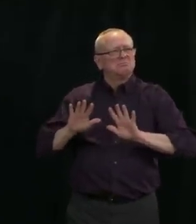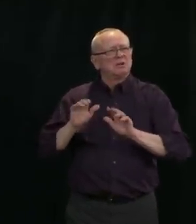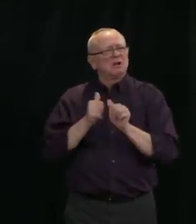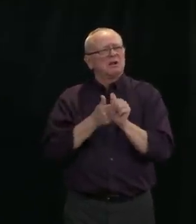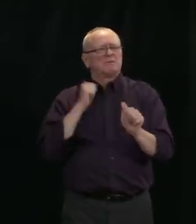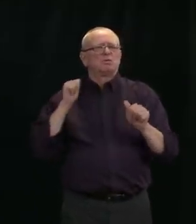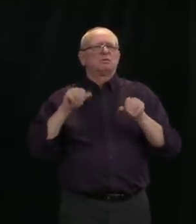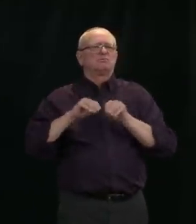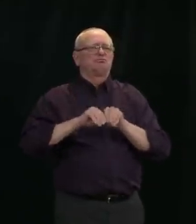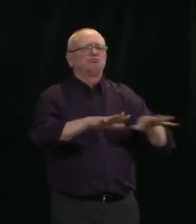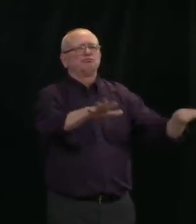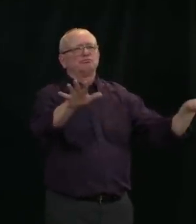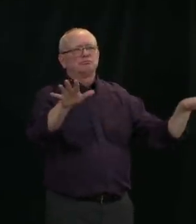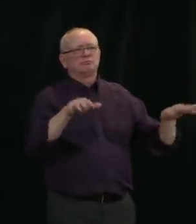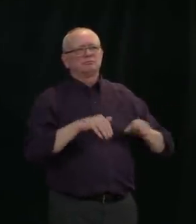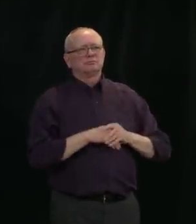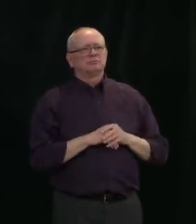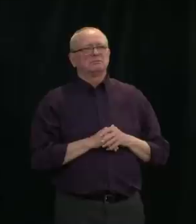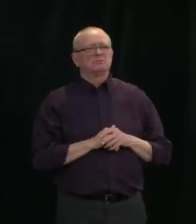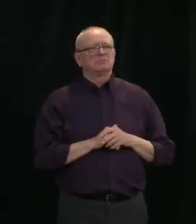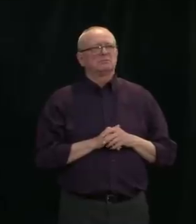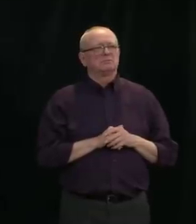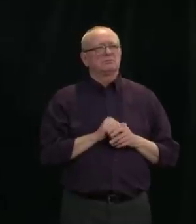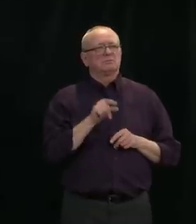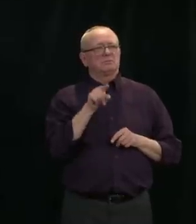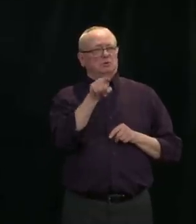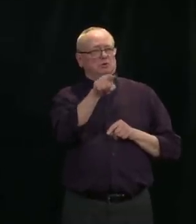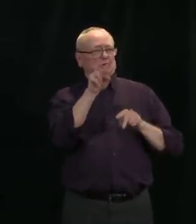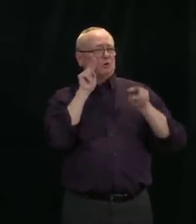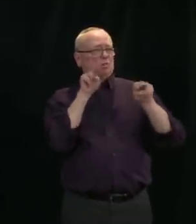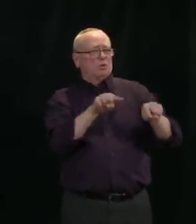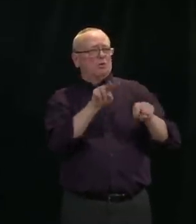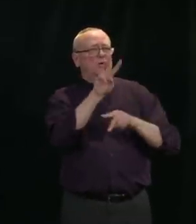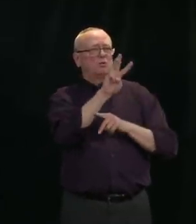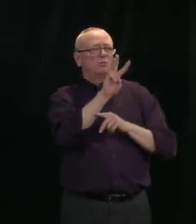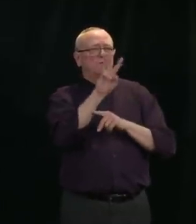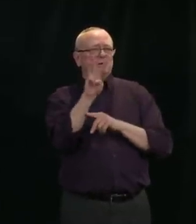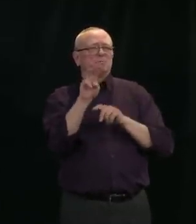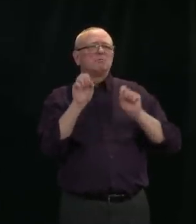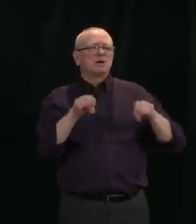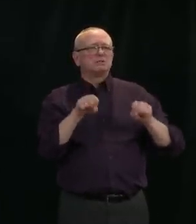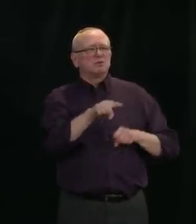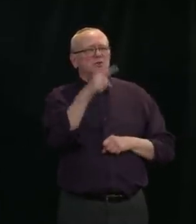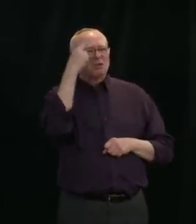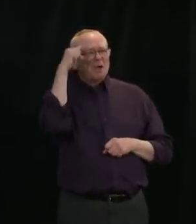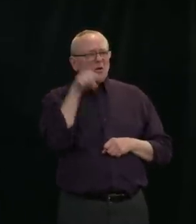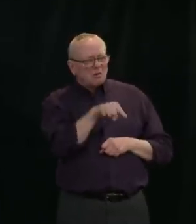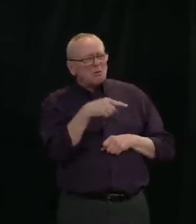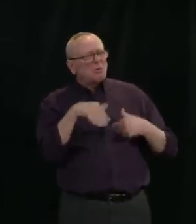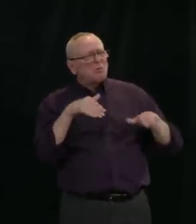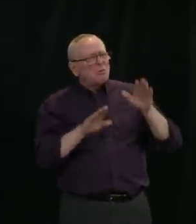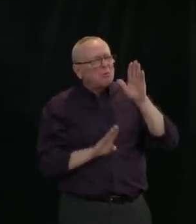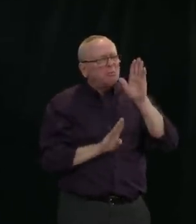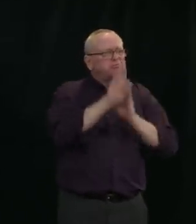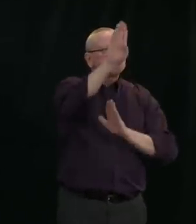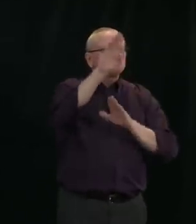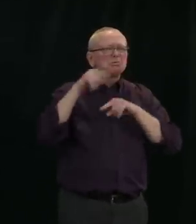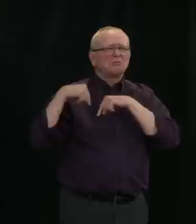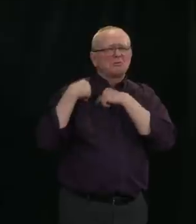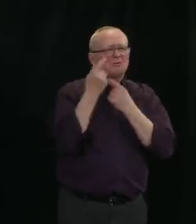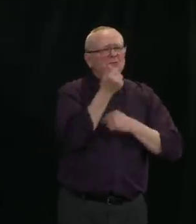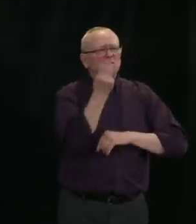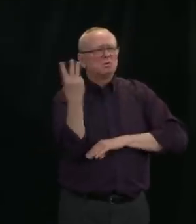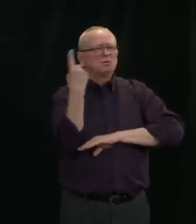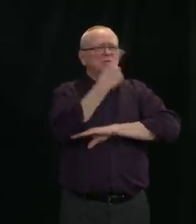it may appear we are seeing a spike in the number of people infected in the last few days. What we are actually